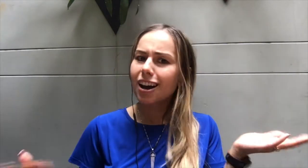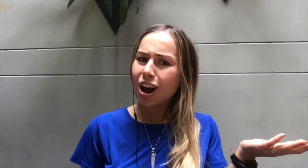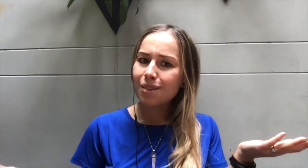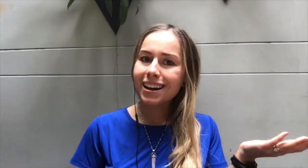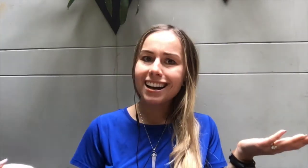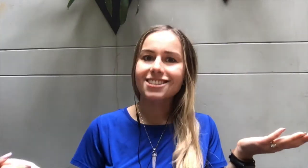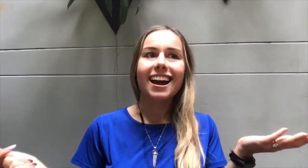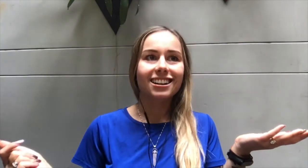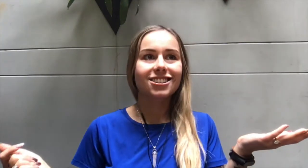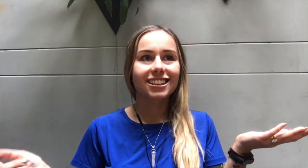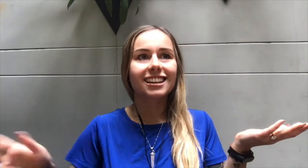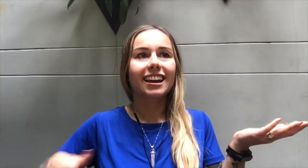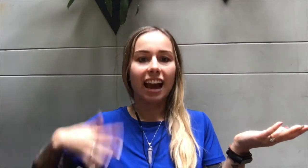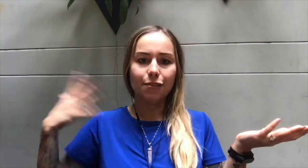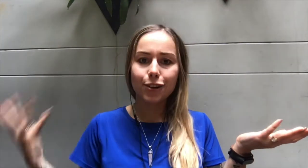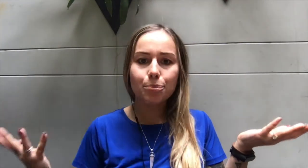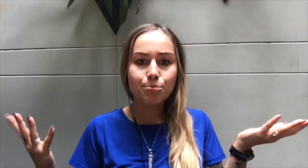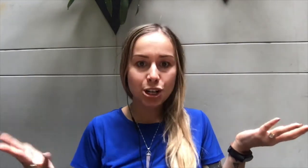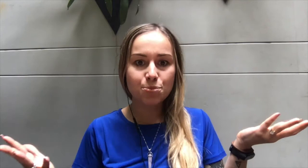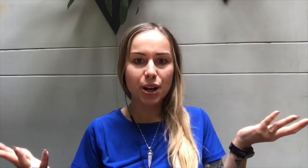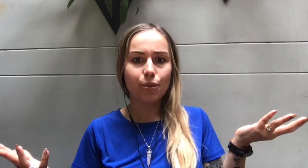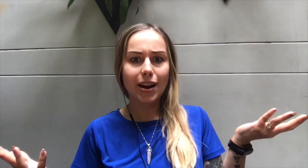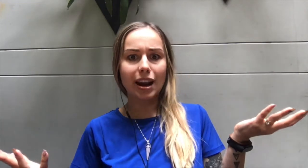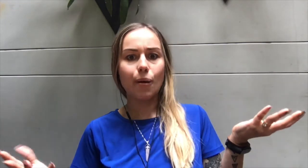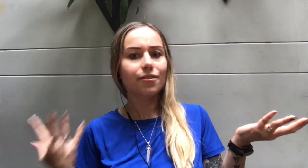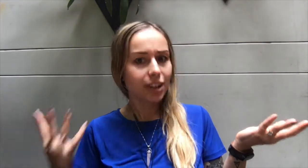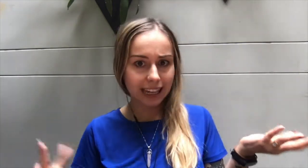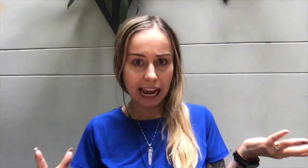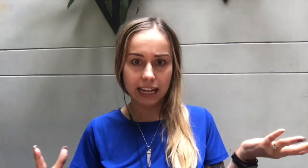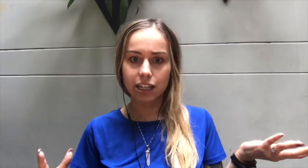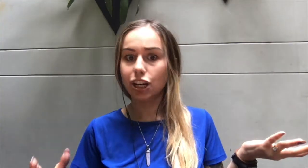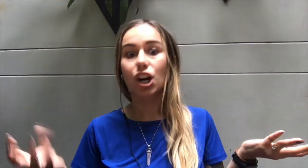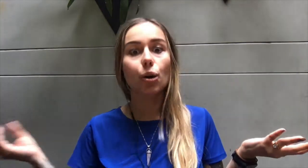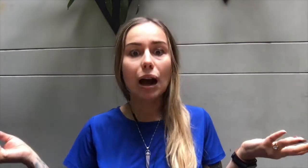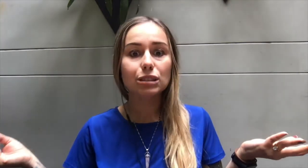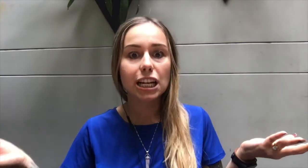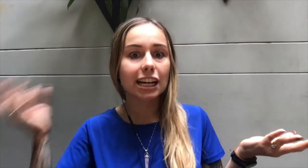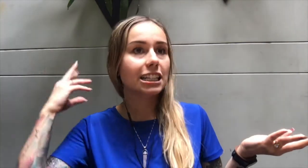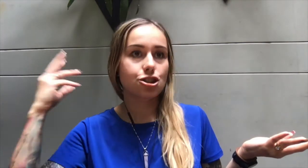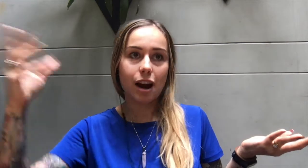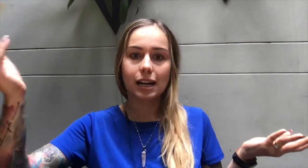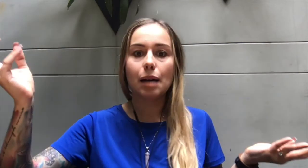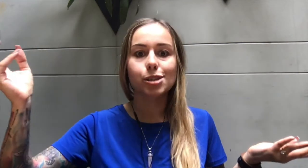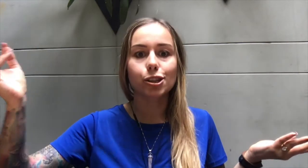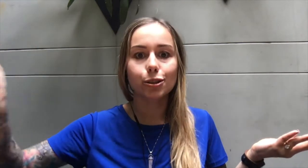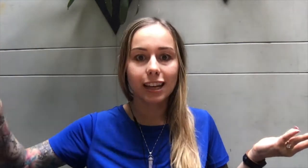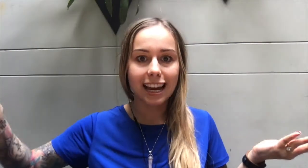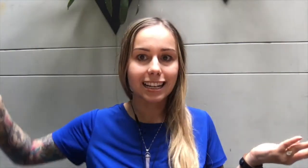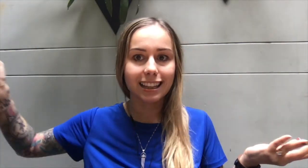oh my gosh, actually, like I feel much better right now. I feel like I could go out there and attract absolutely anything.